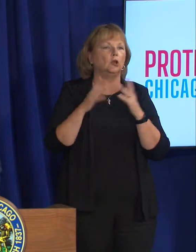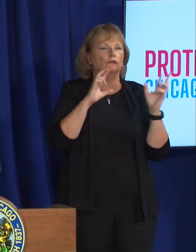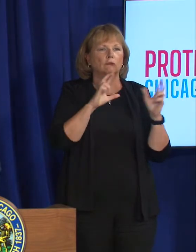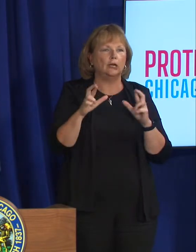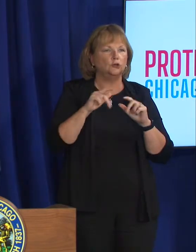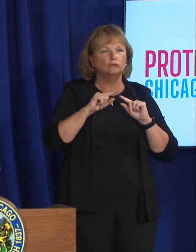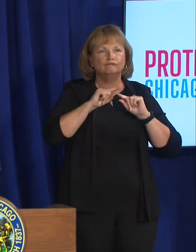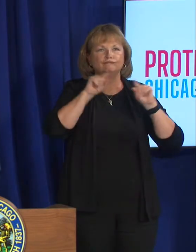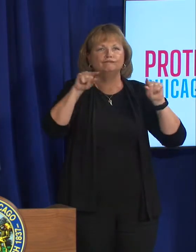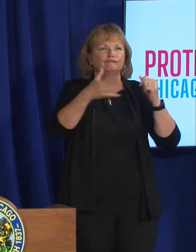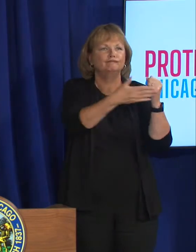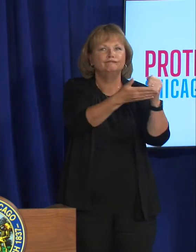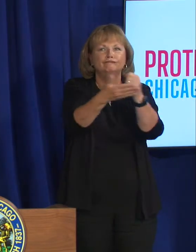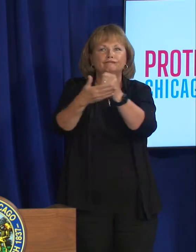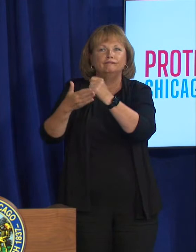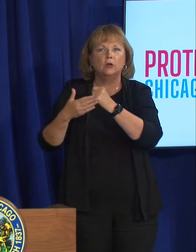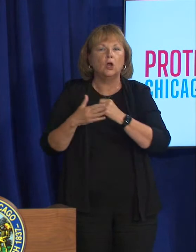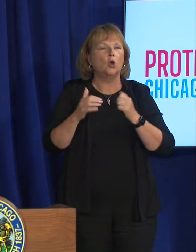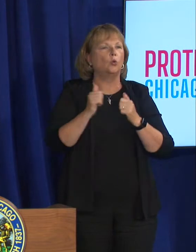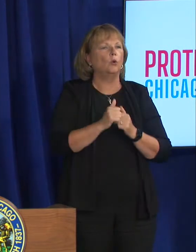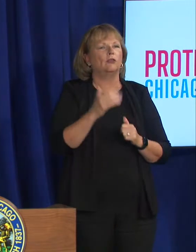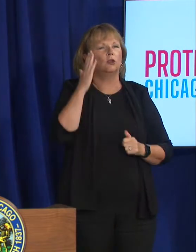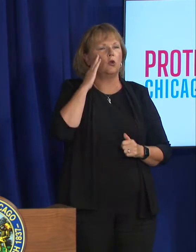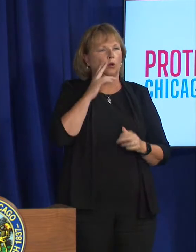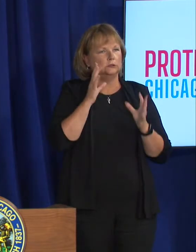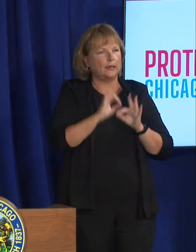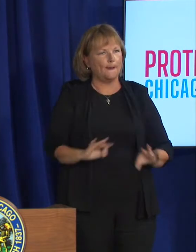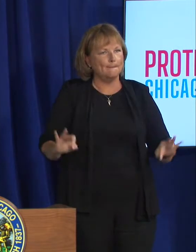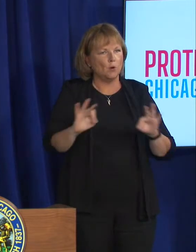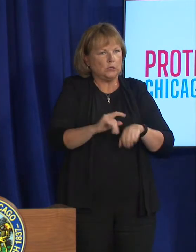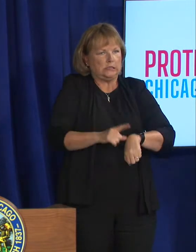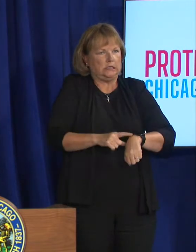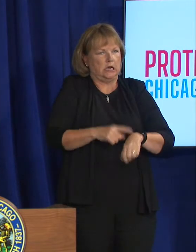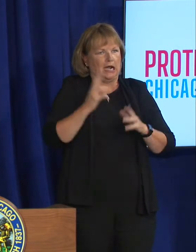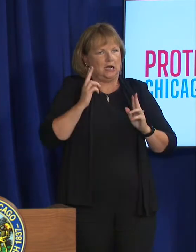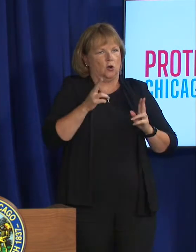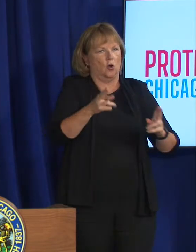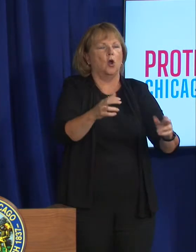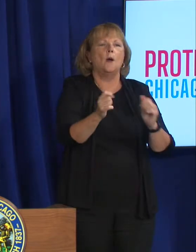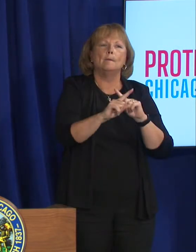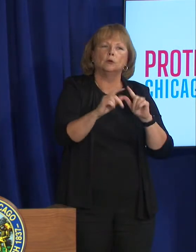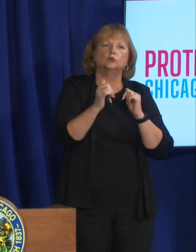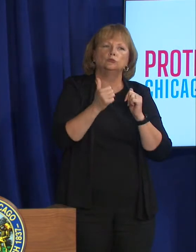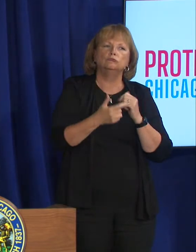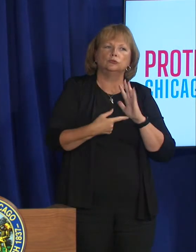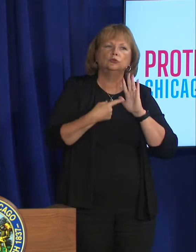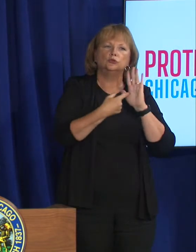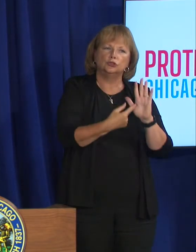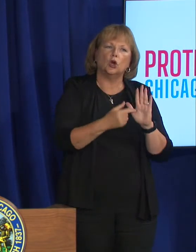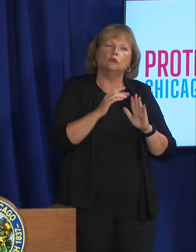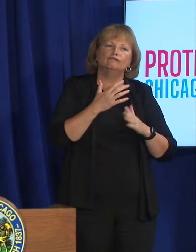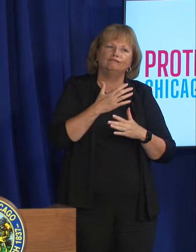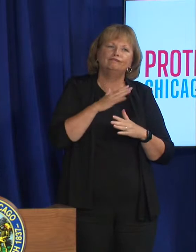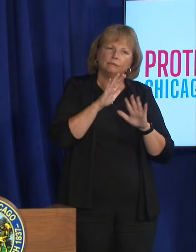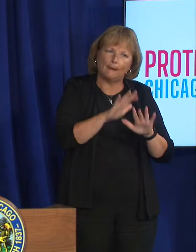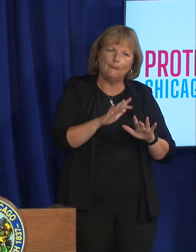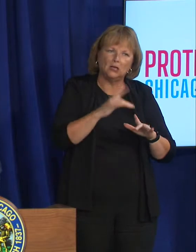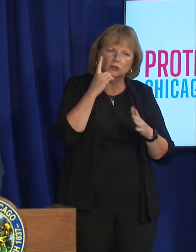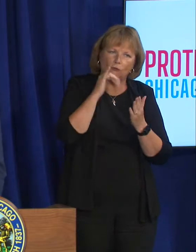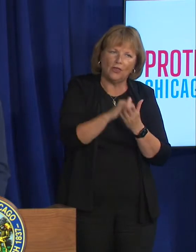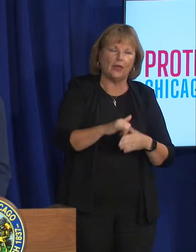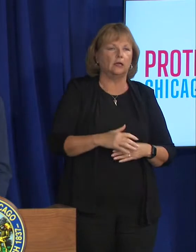members for responding with urgency and compassion to this growing crisis. Responding